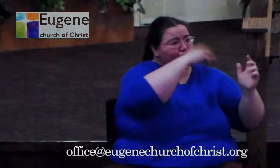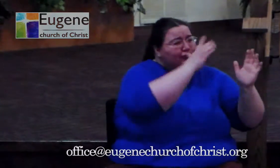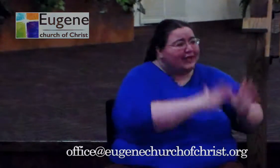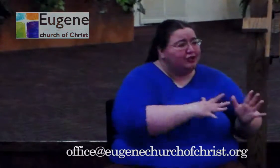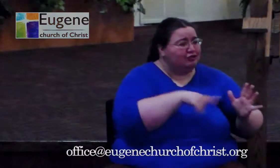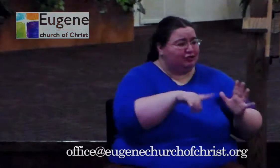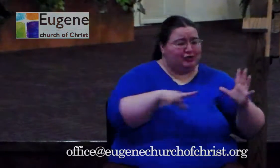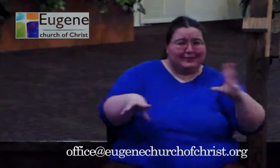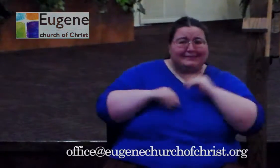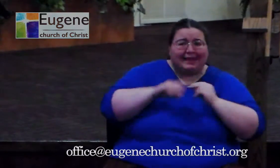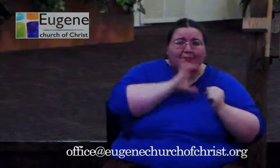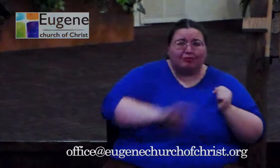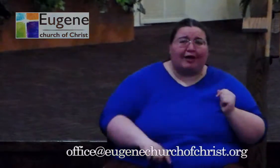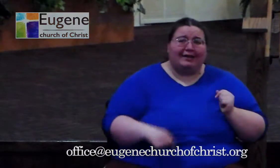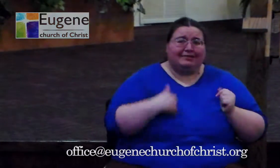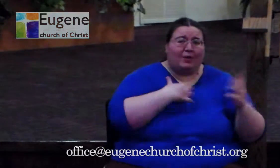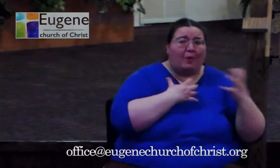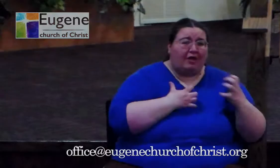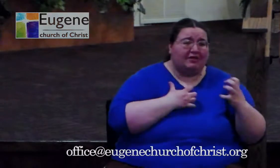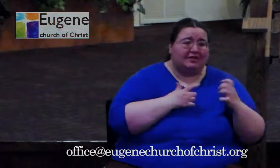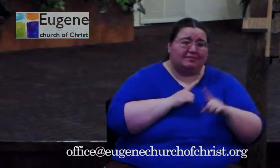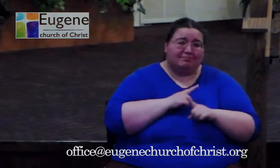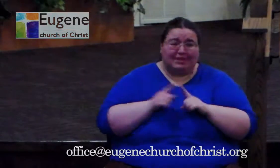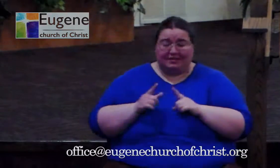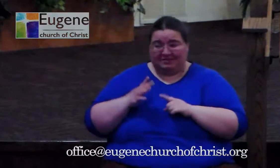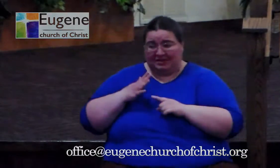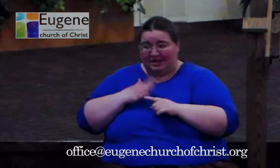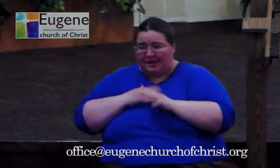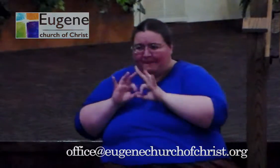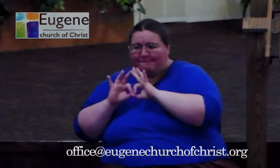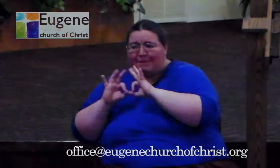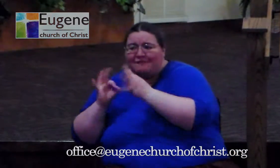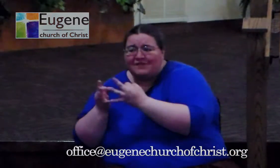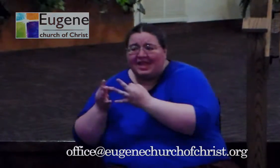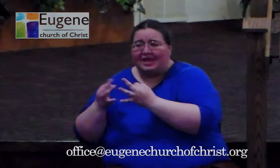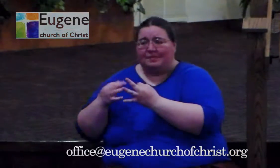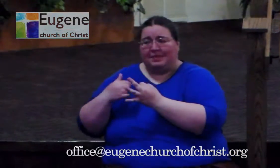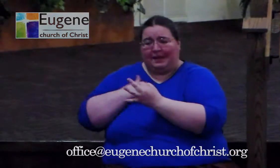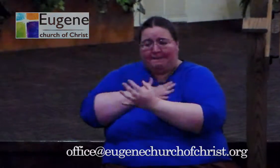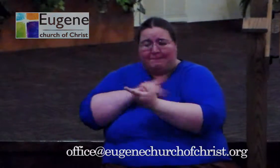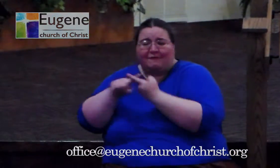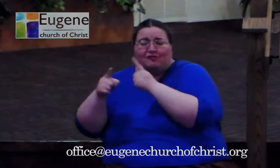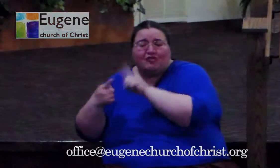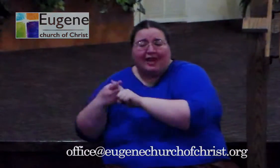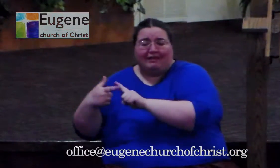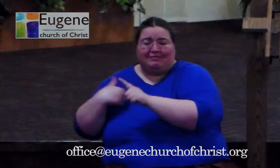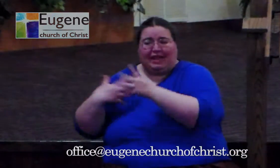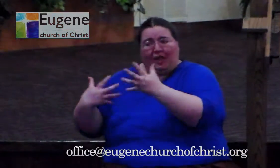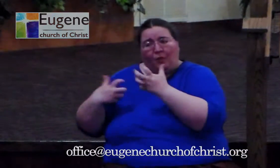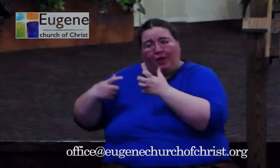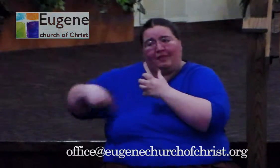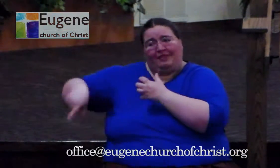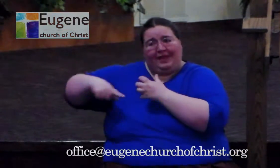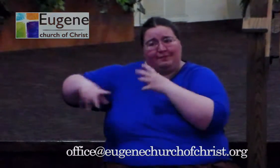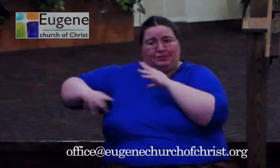I really, really want the people I care about, my family, the ones I love to accept Christ at some point in life. But to them,